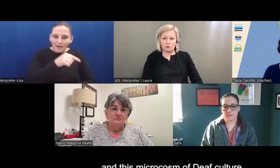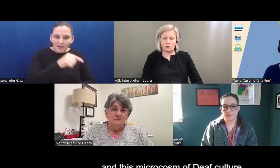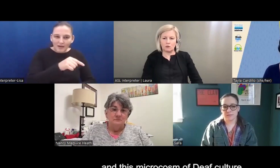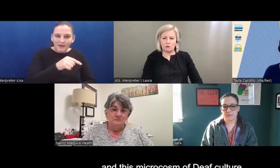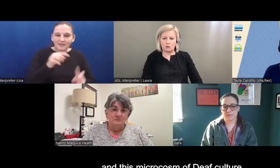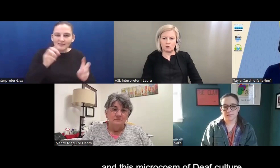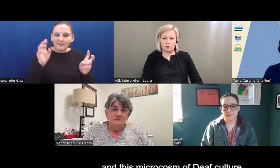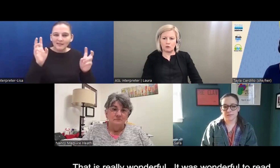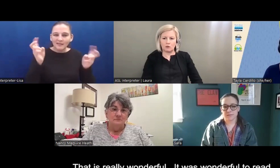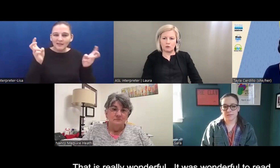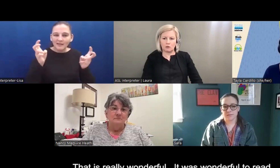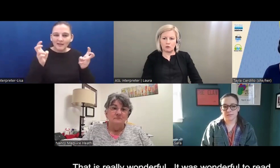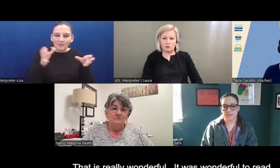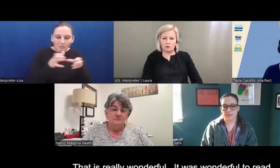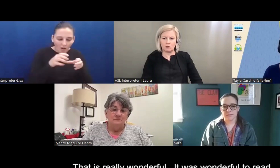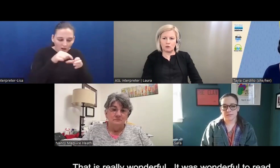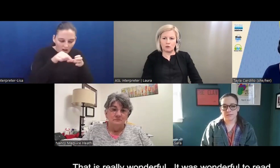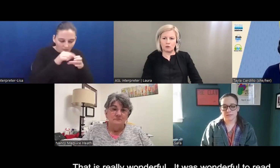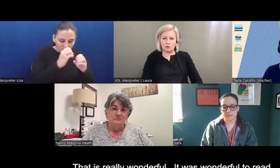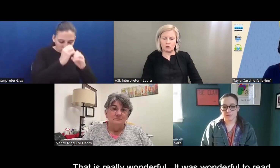microcosm of deaf culture.